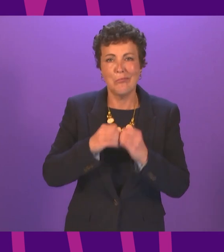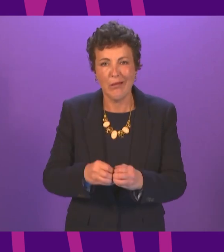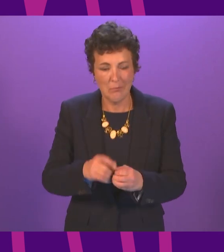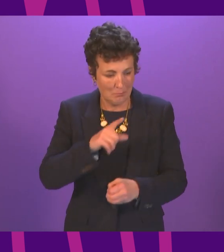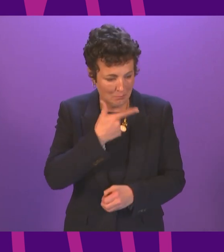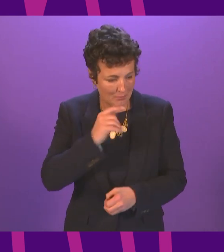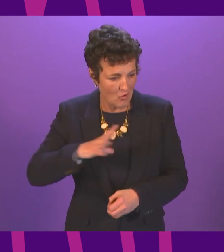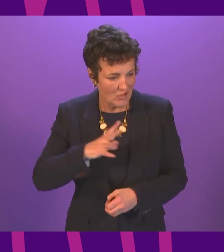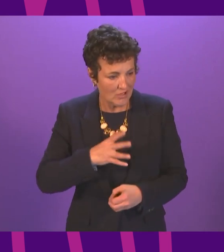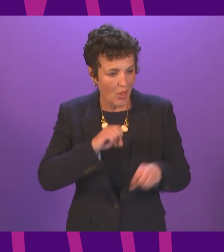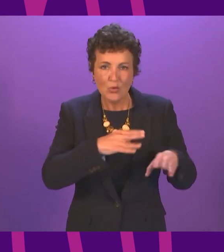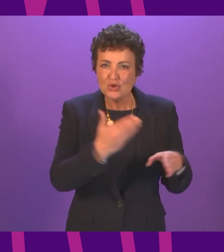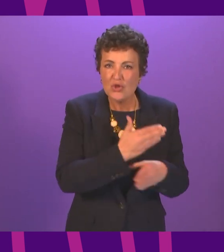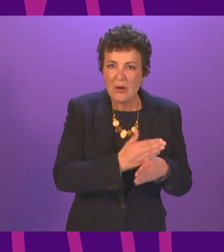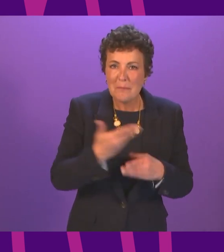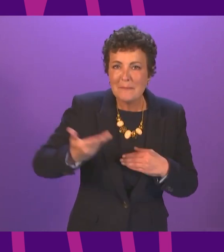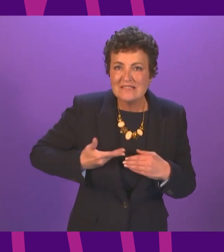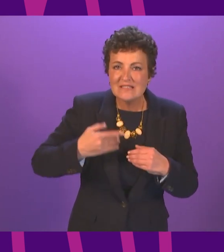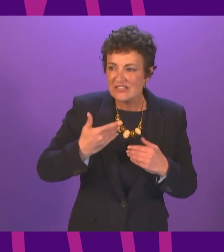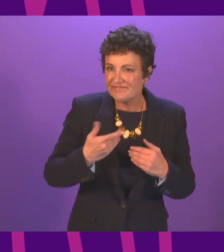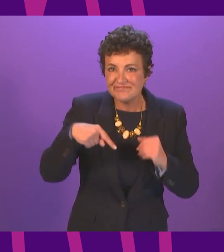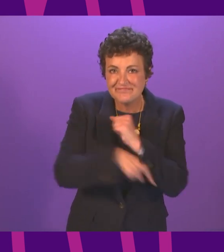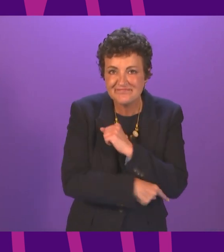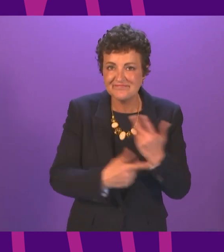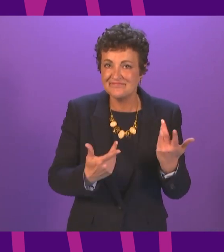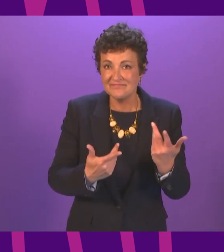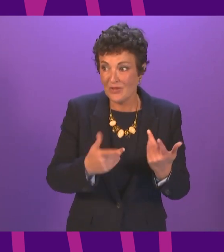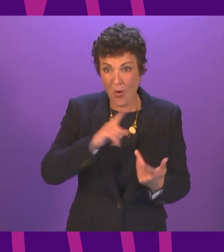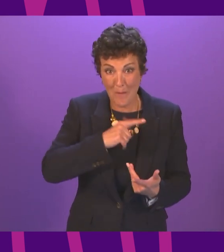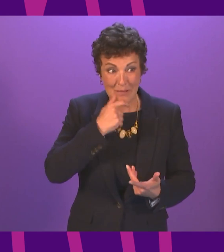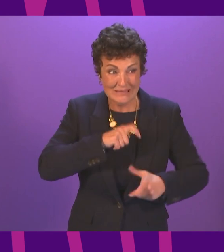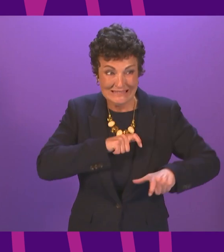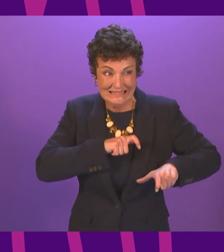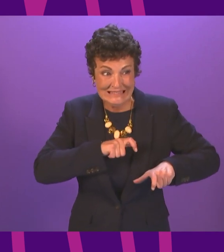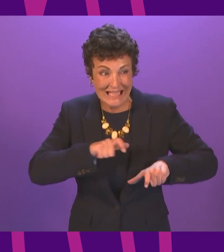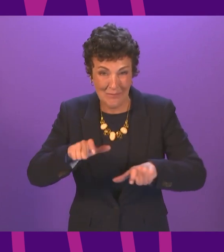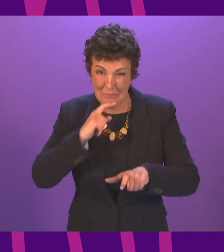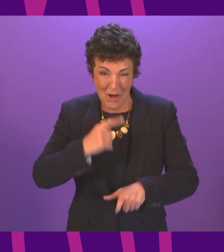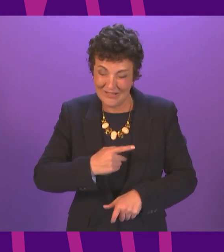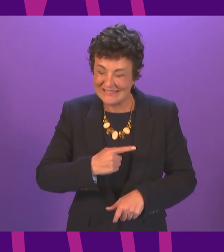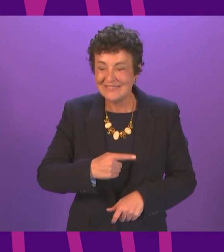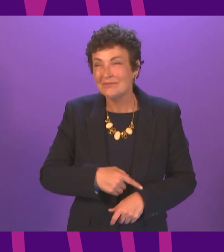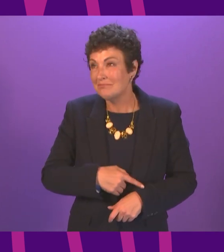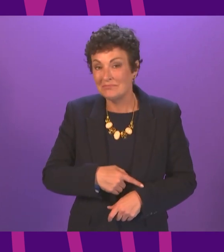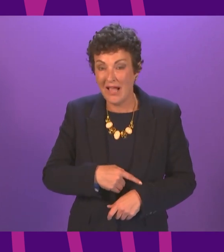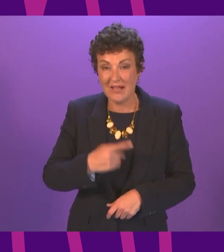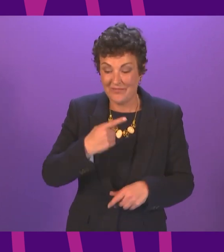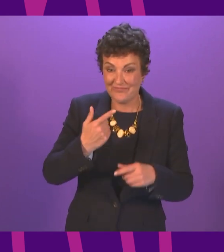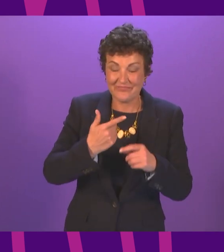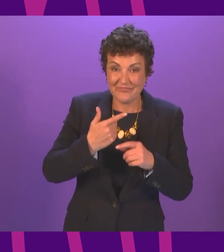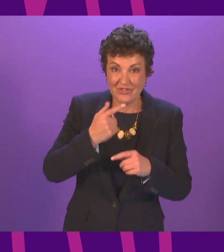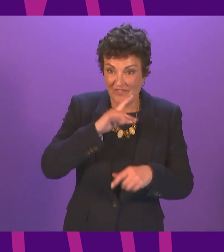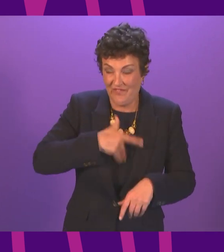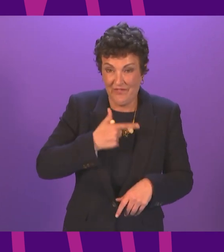failing and even those which are surviving are doing so with mountains of additional debt that will burden them for many years